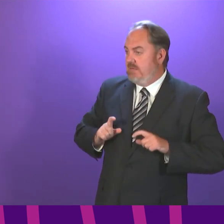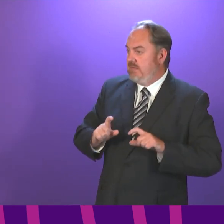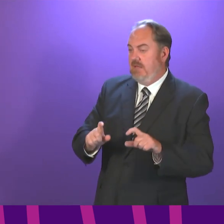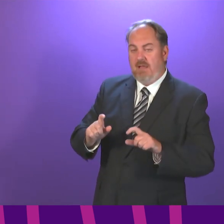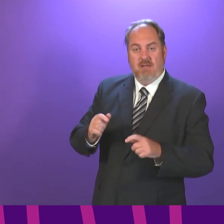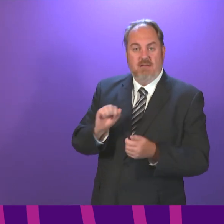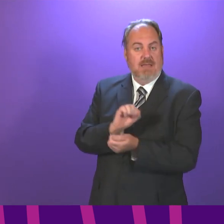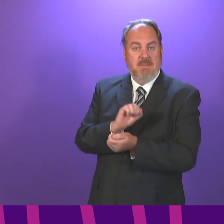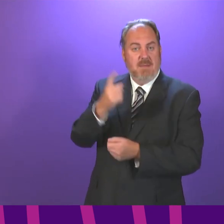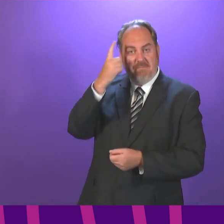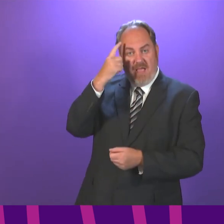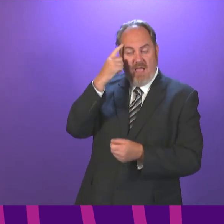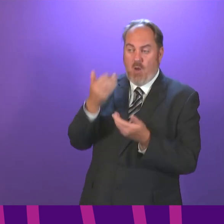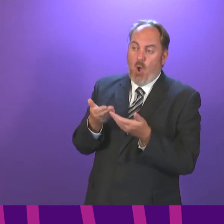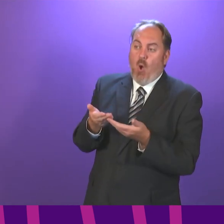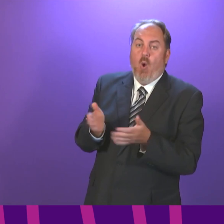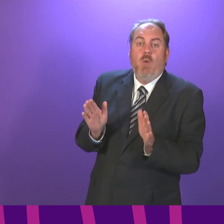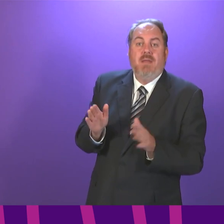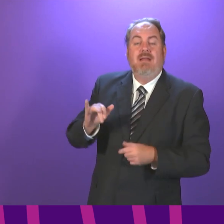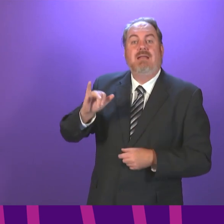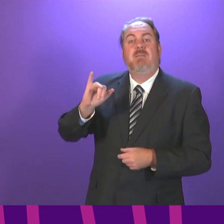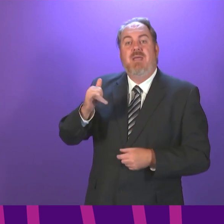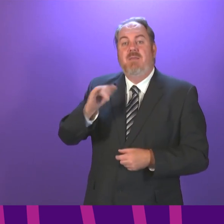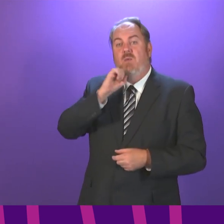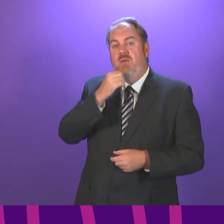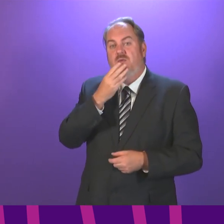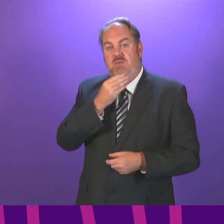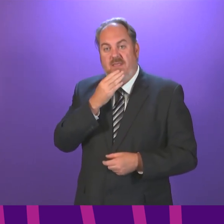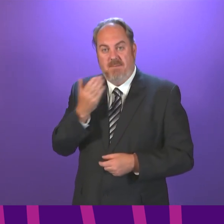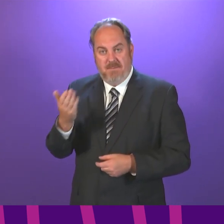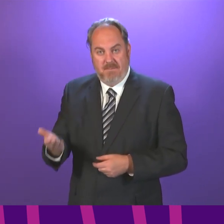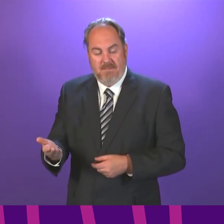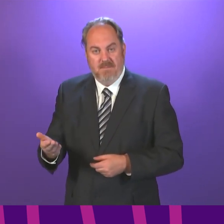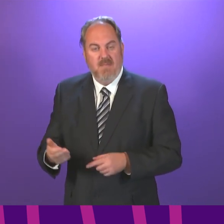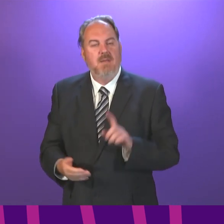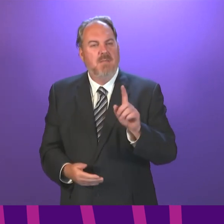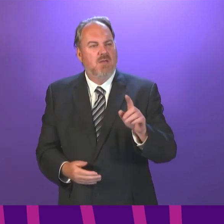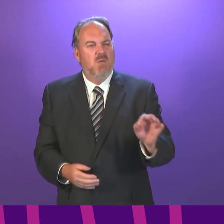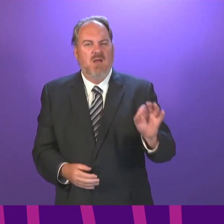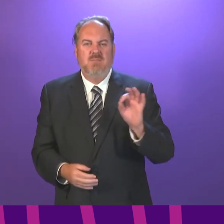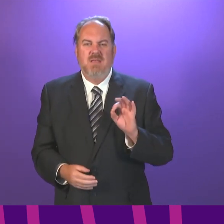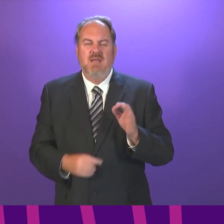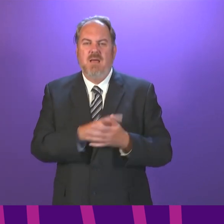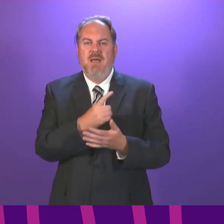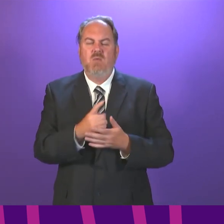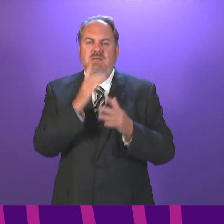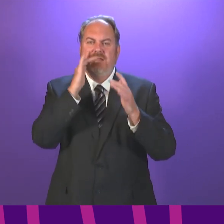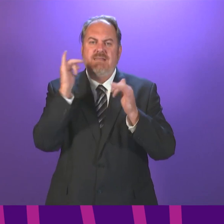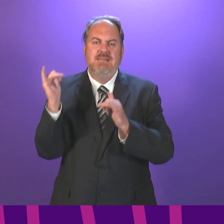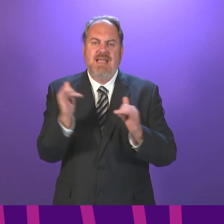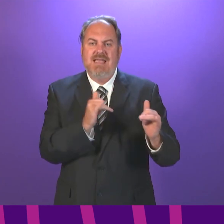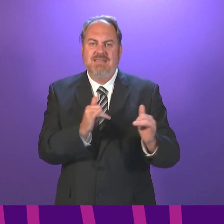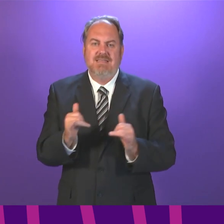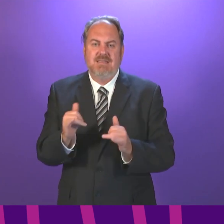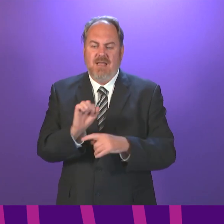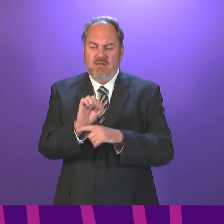possibility at this stage. before I do that, there was a first part of the question about Test and Protect. Test and Protect, as it